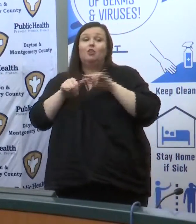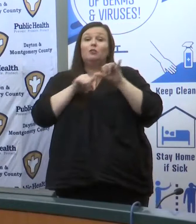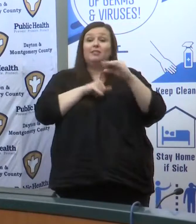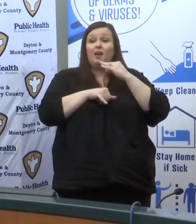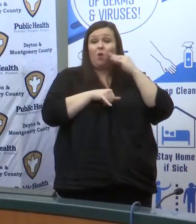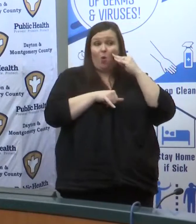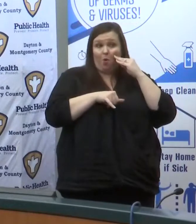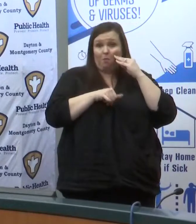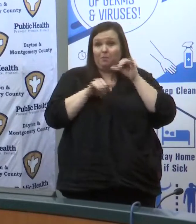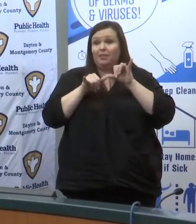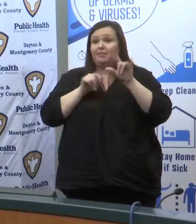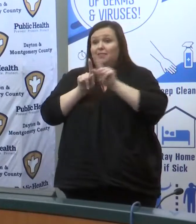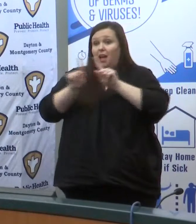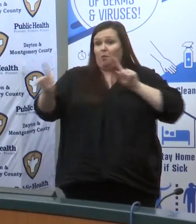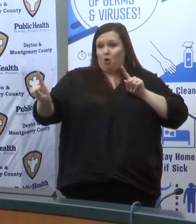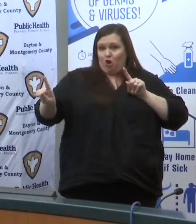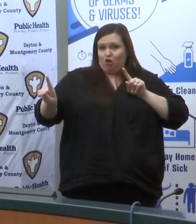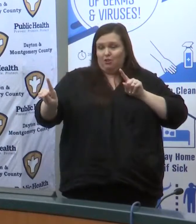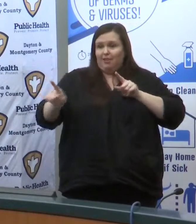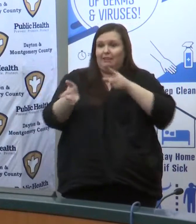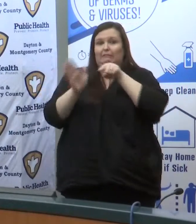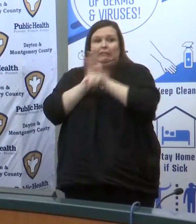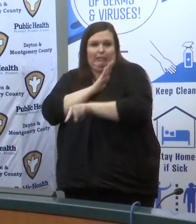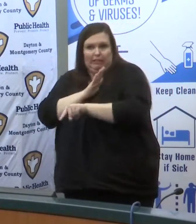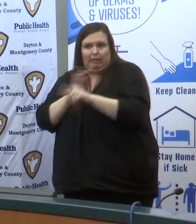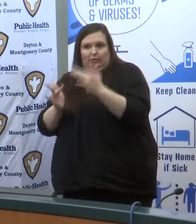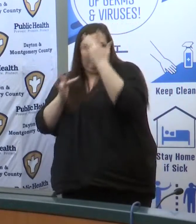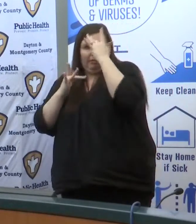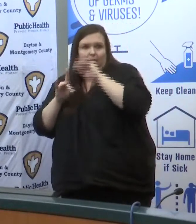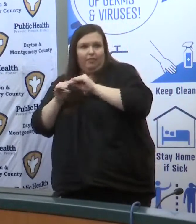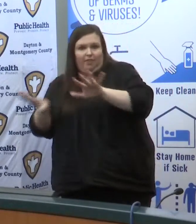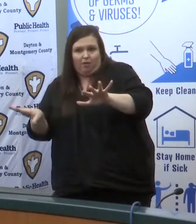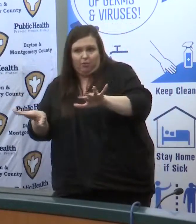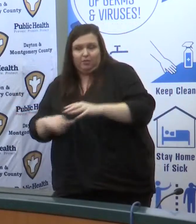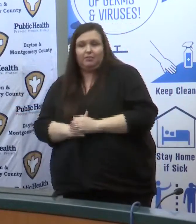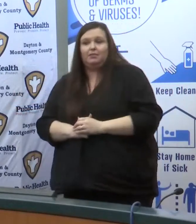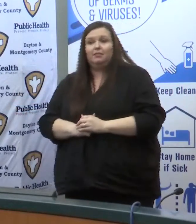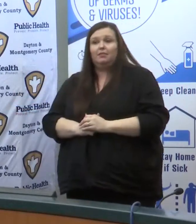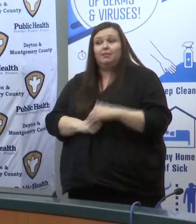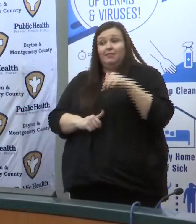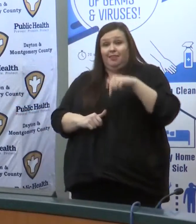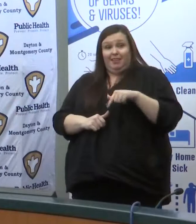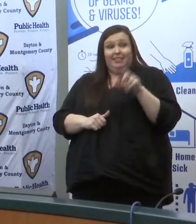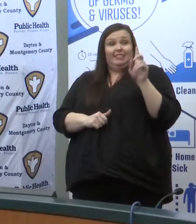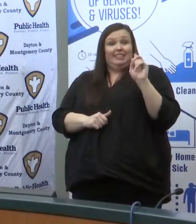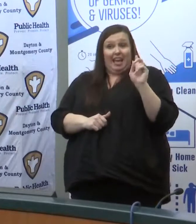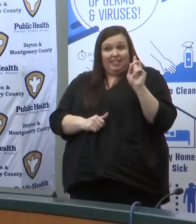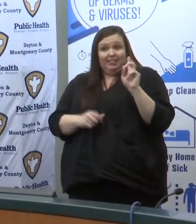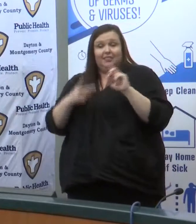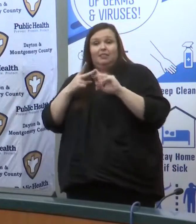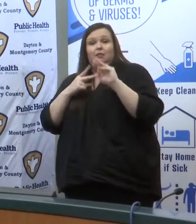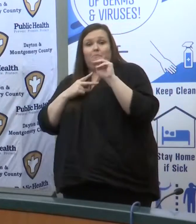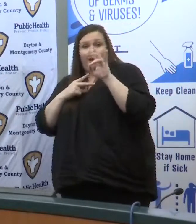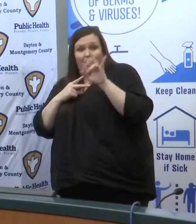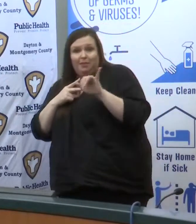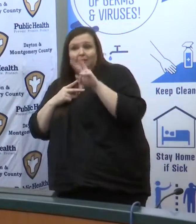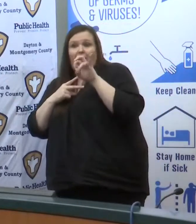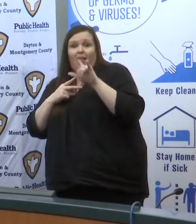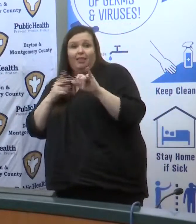Greene County the Miami Valley in the state of Ohio will be remembered for our bravery and our resilience